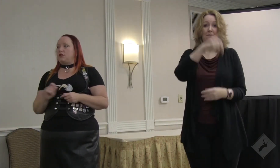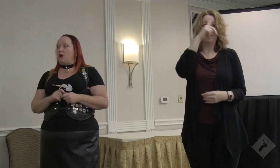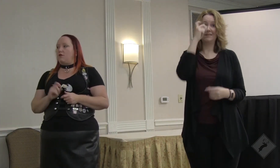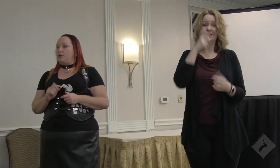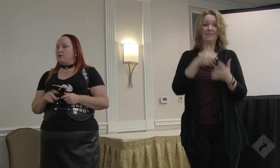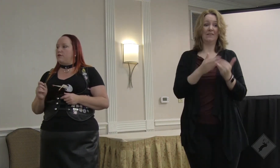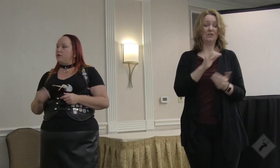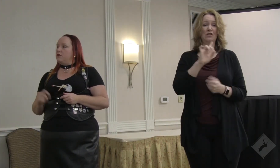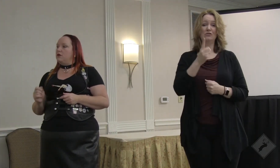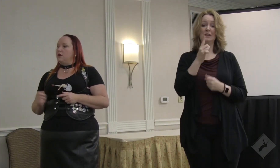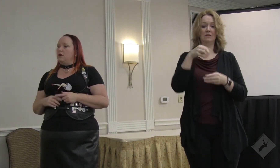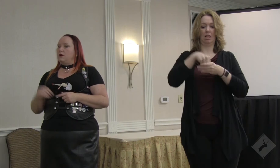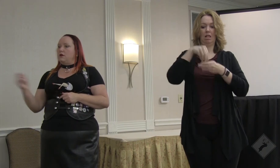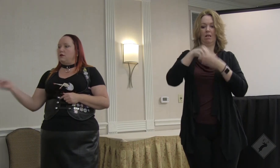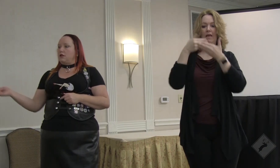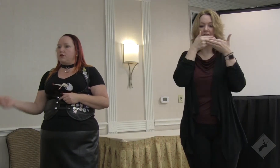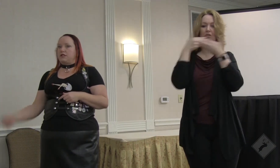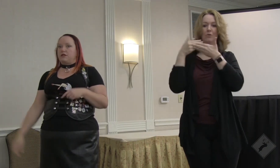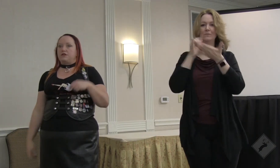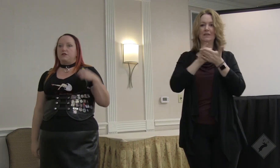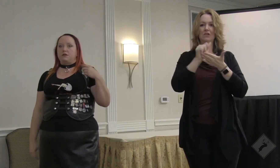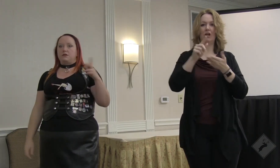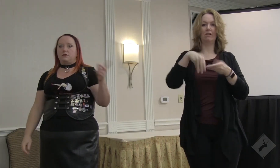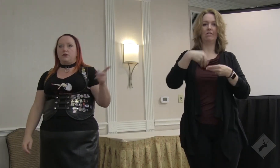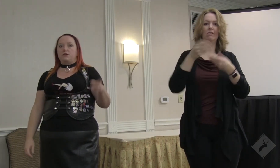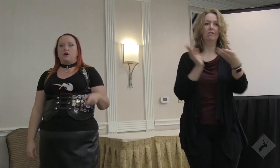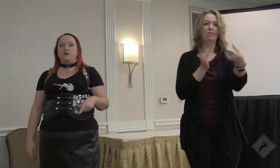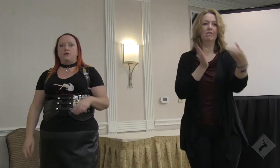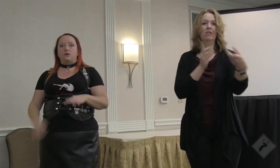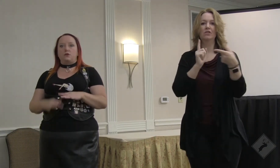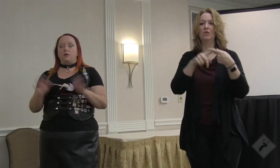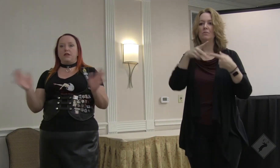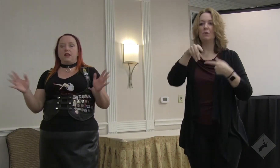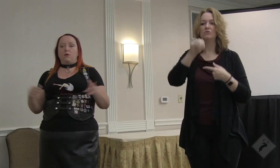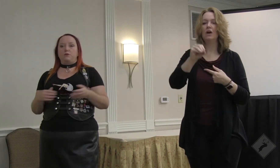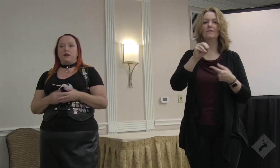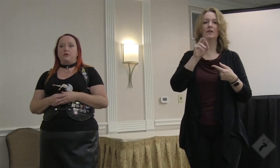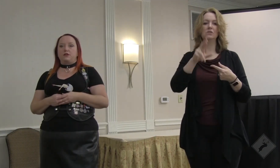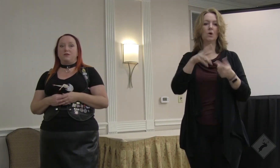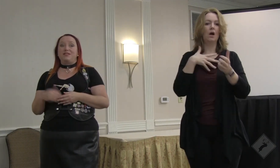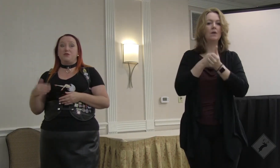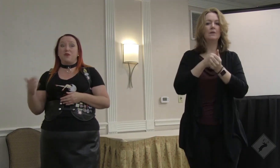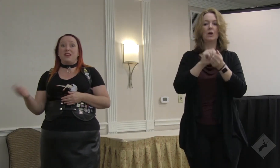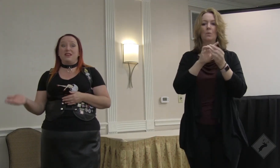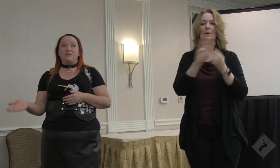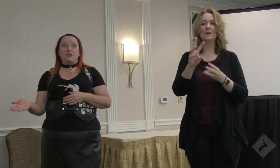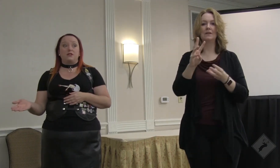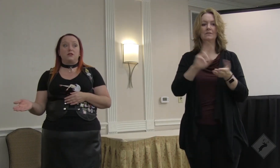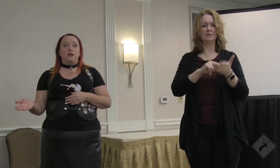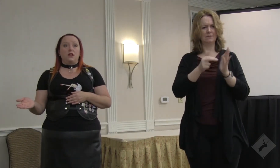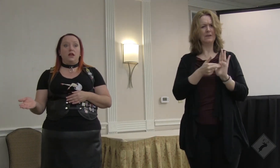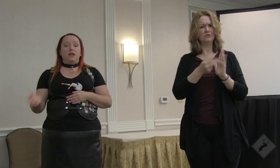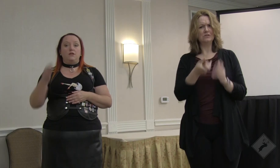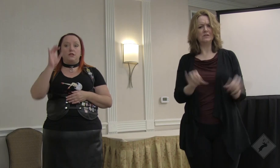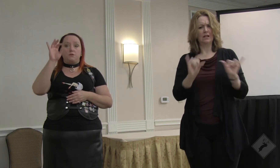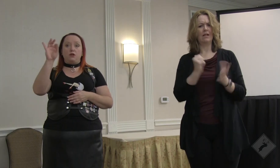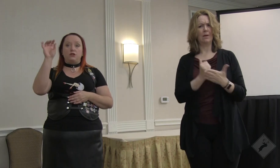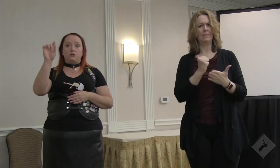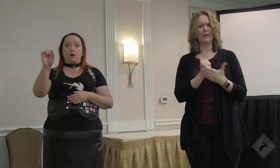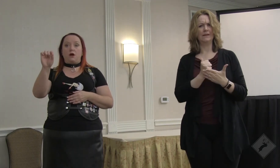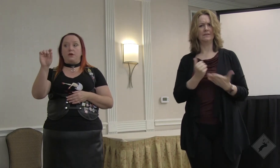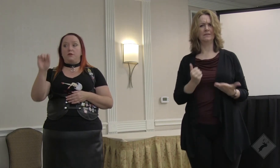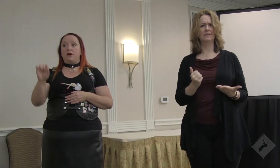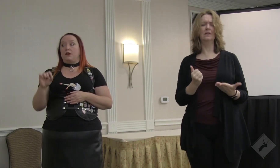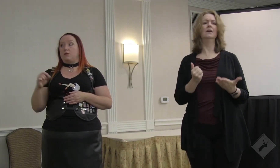even if you're just an envelope stuffer, delivering stuff to the post office or updating a website or something, then you're making a difference. Even the